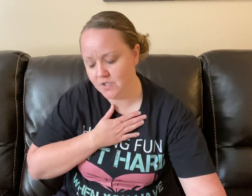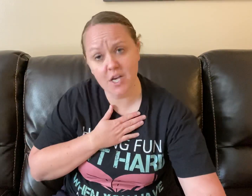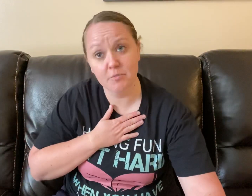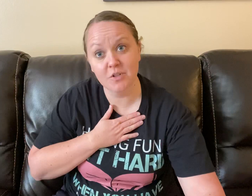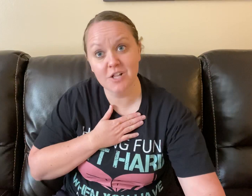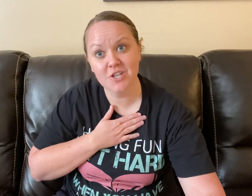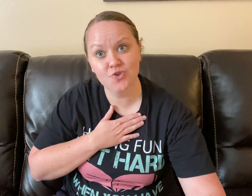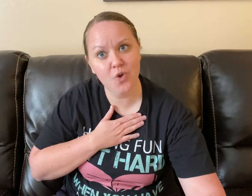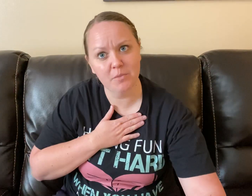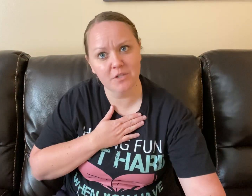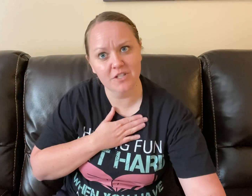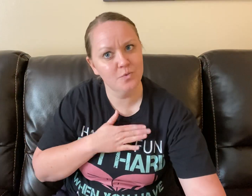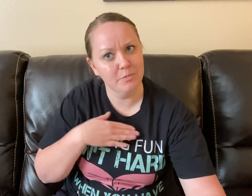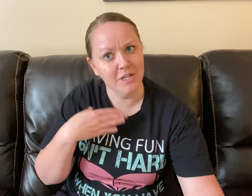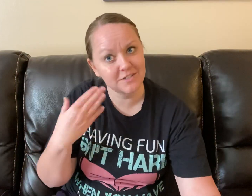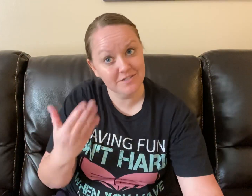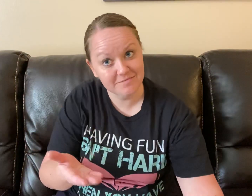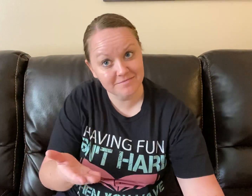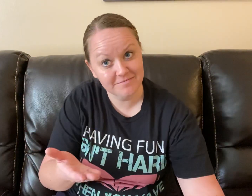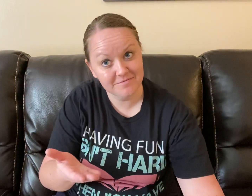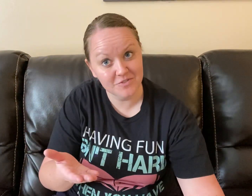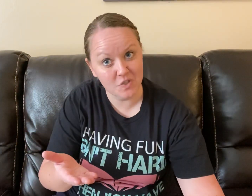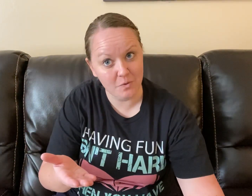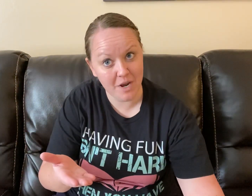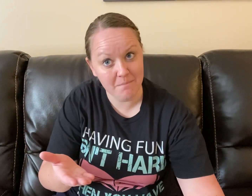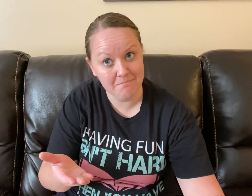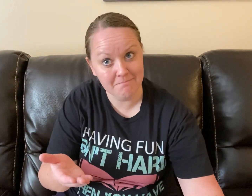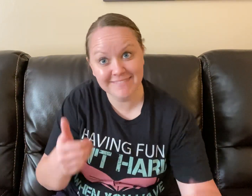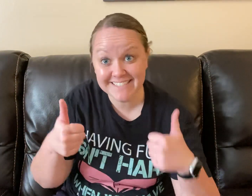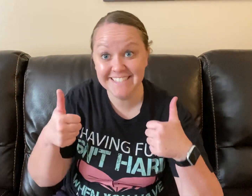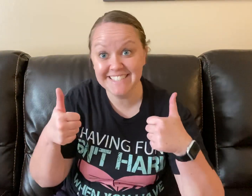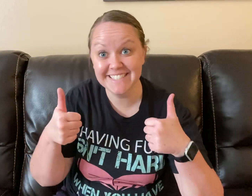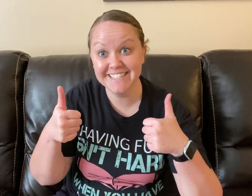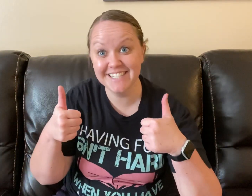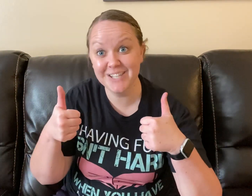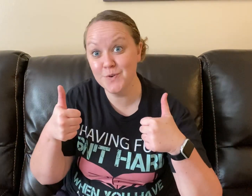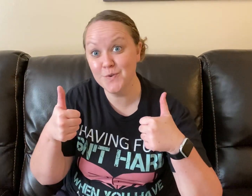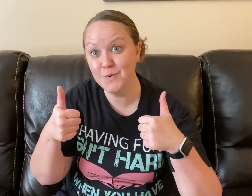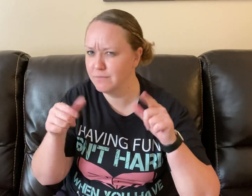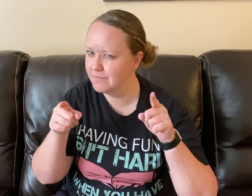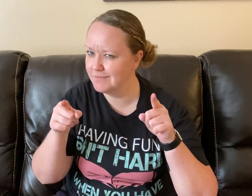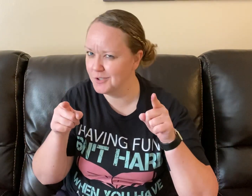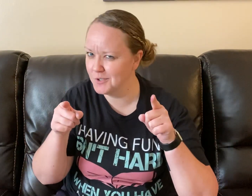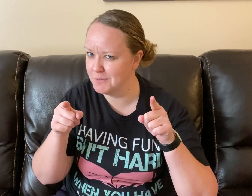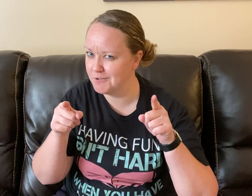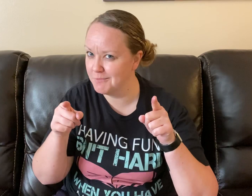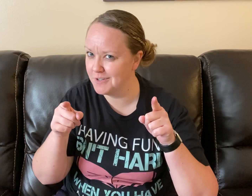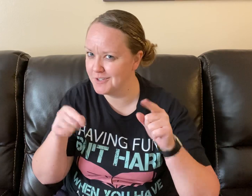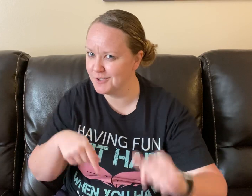Double trouble repeat. Do they rhyme? Yes they do! You're double trouble, aren't you?